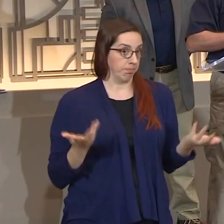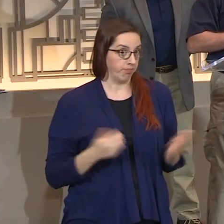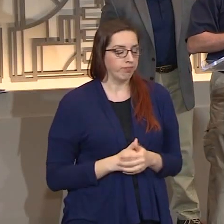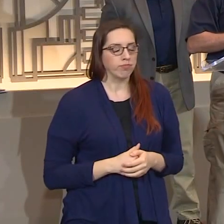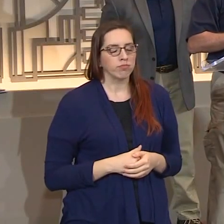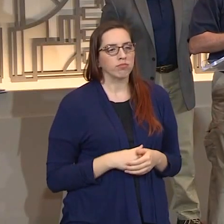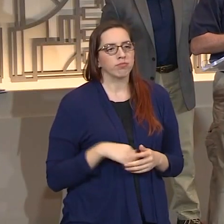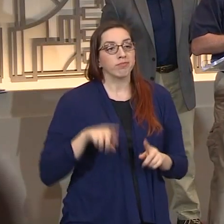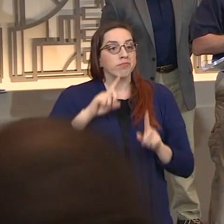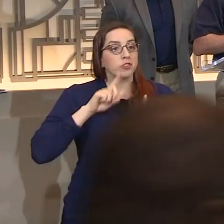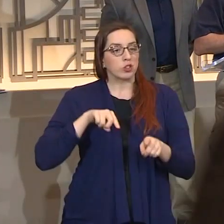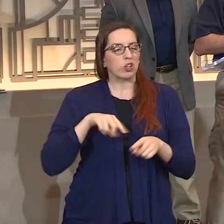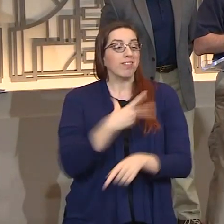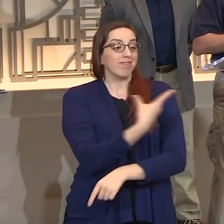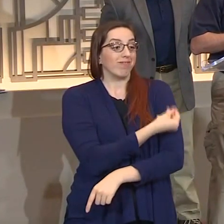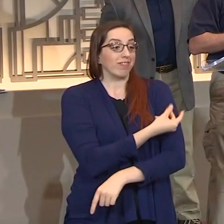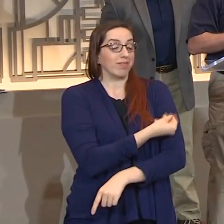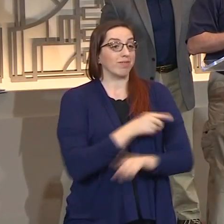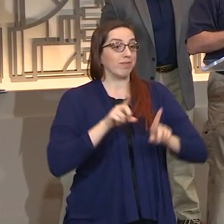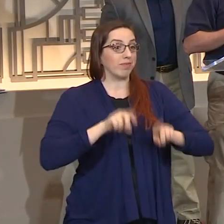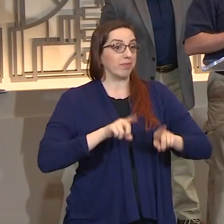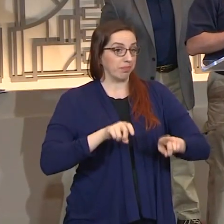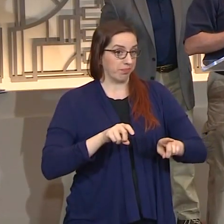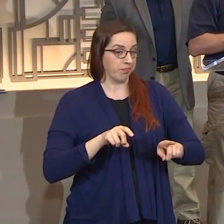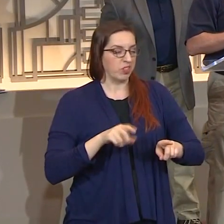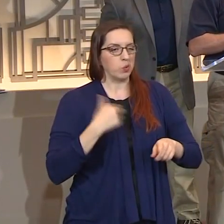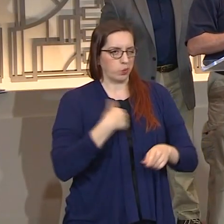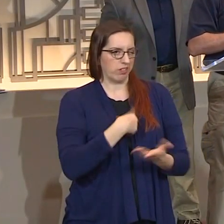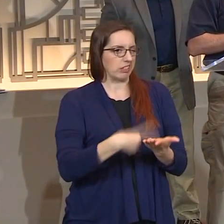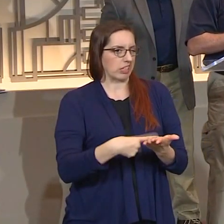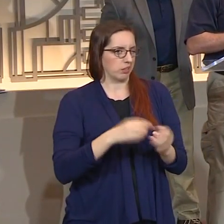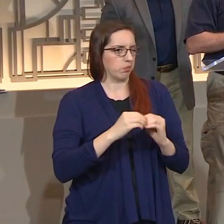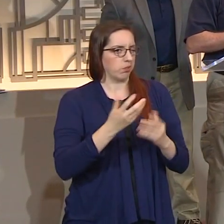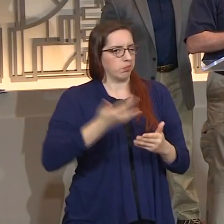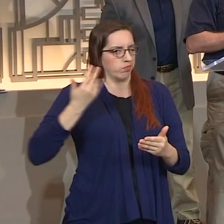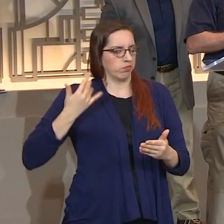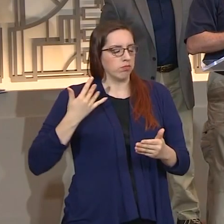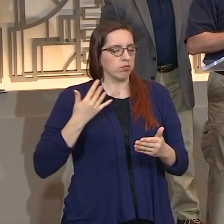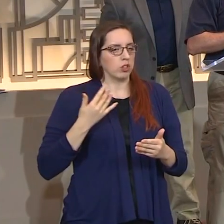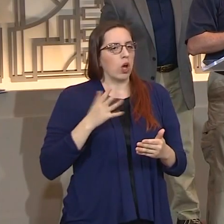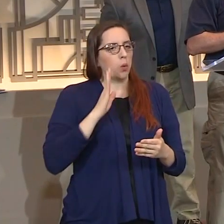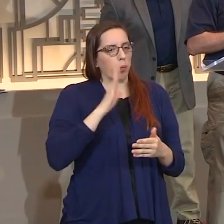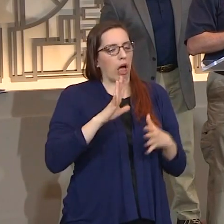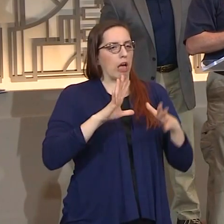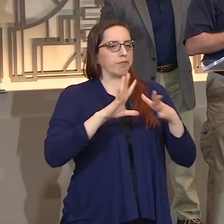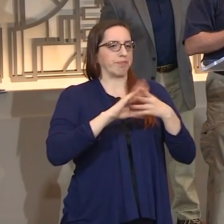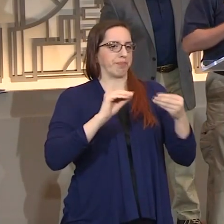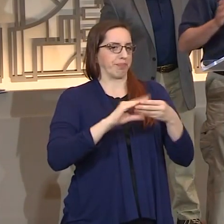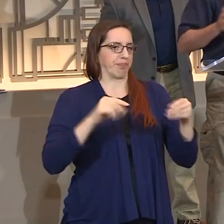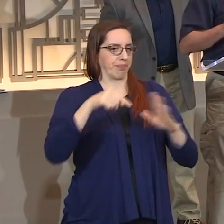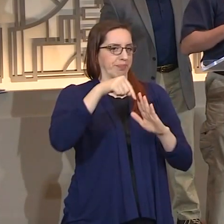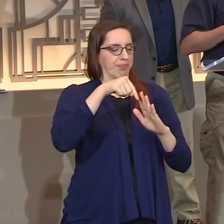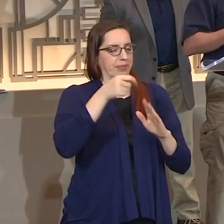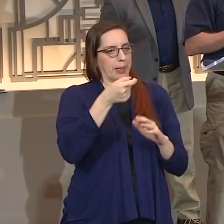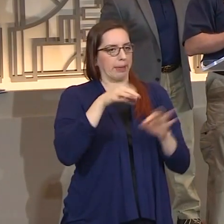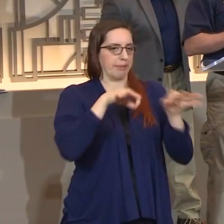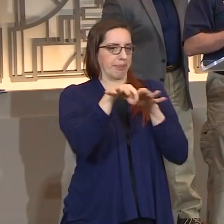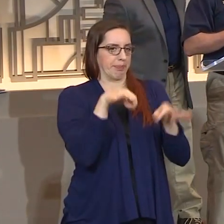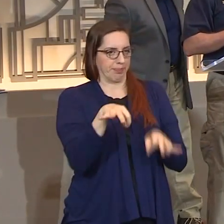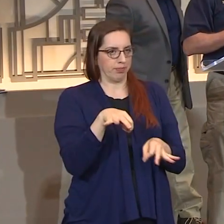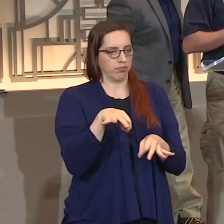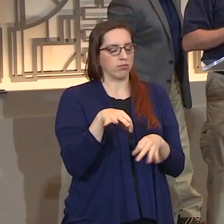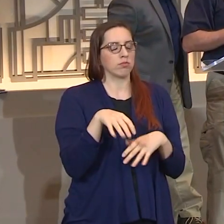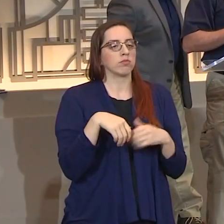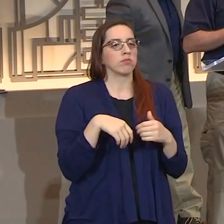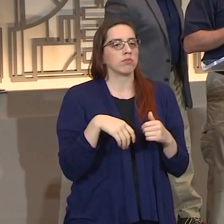One of the things about vaccine trials, and we've talked about this before, so I'm going to give you a little bit of virology 101. And we've talked about this before, but to